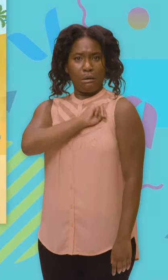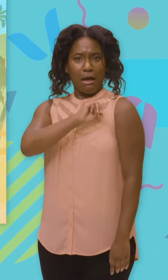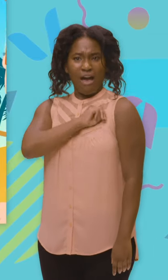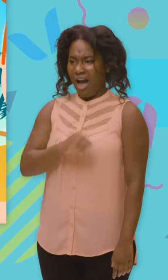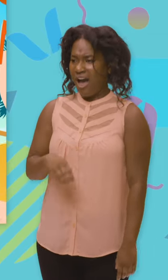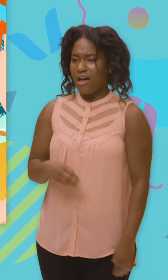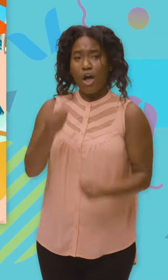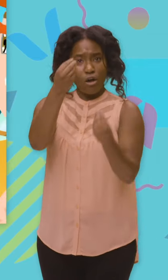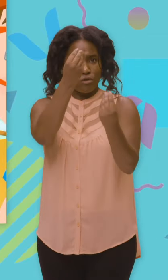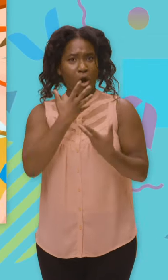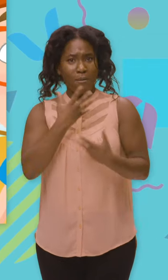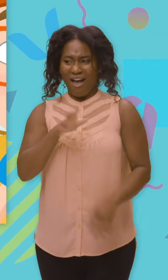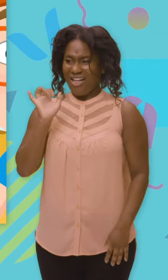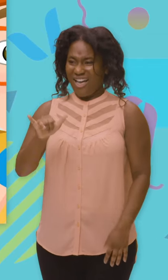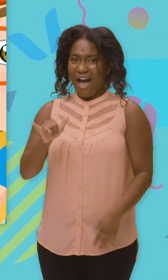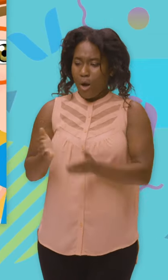that's a cargo ship.